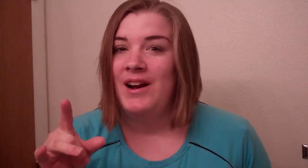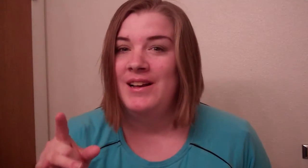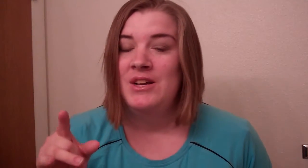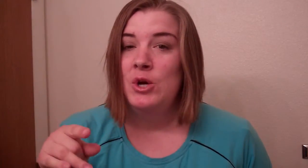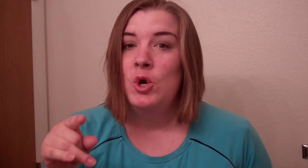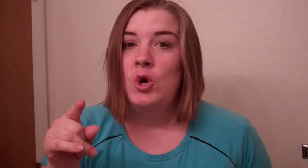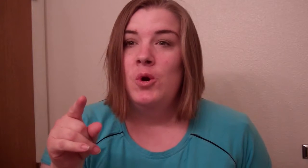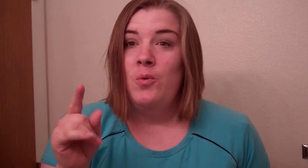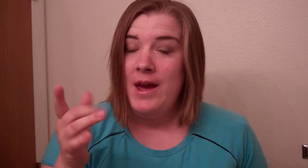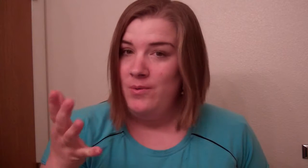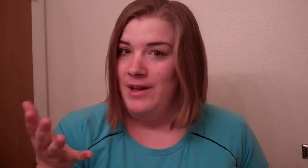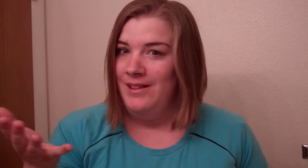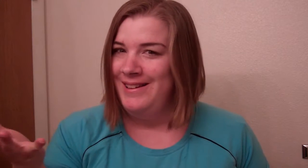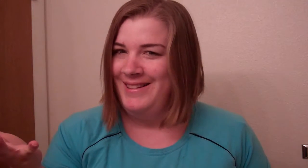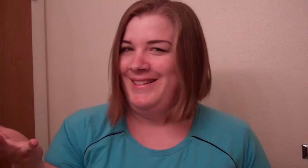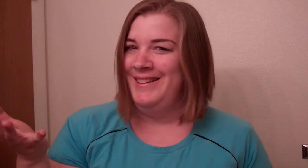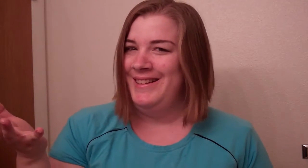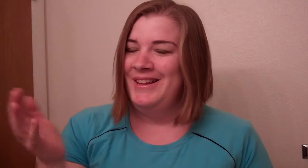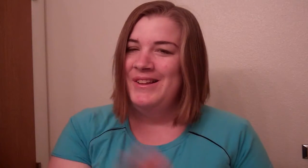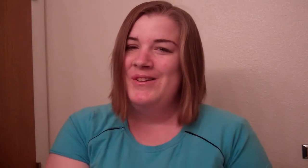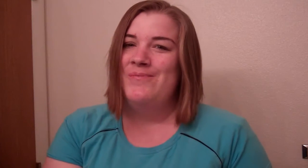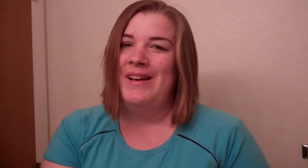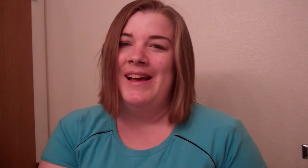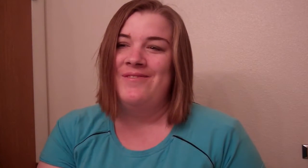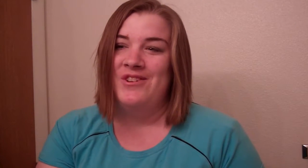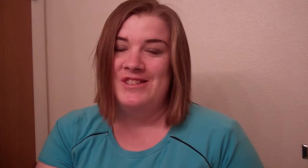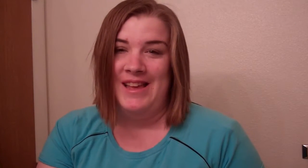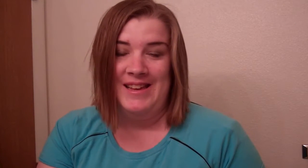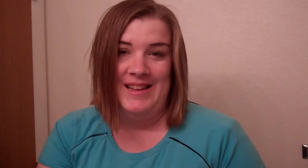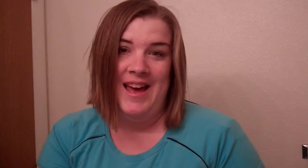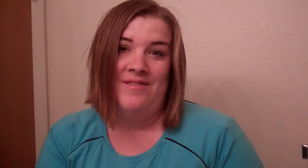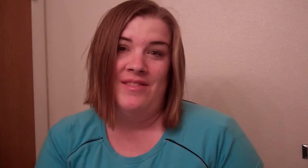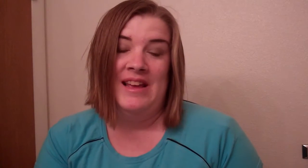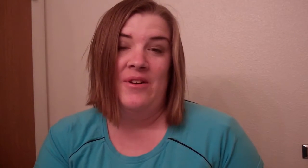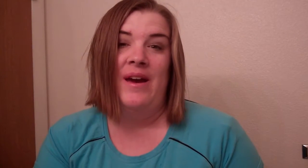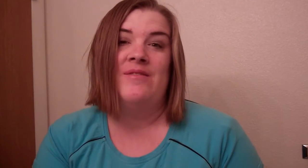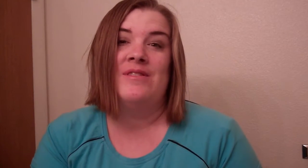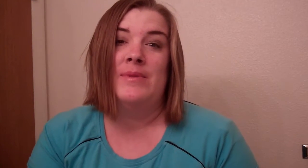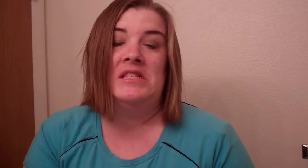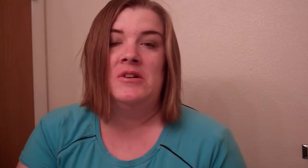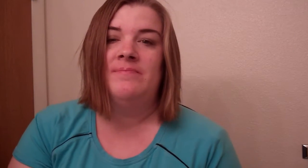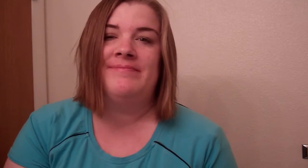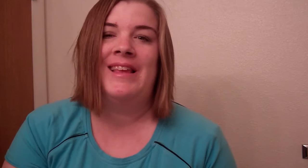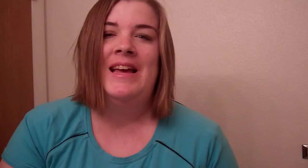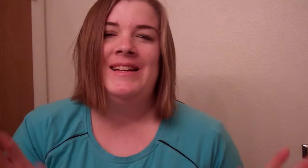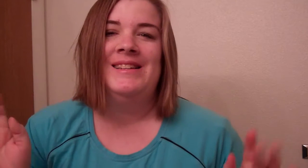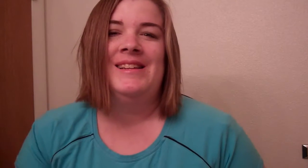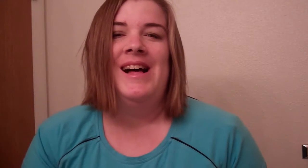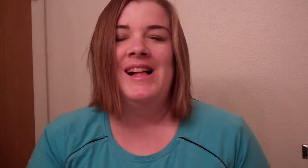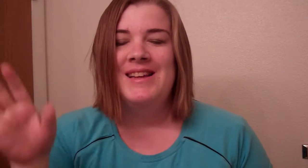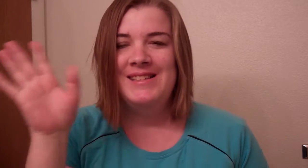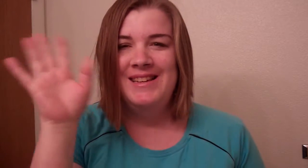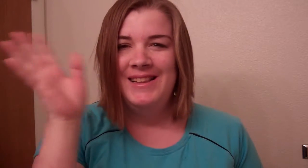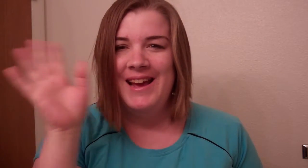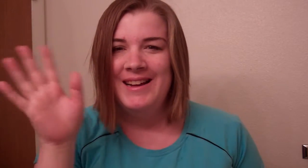raid will but unfortunately I didn't have a finger raid with me so I'll talk to you later